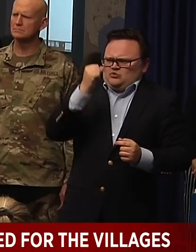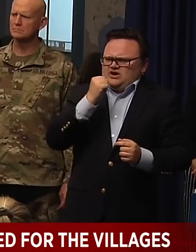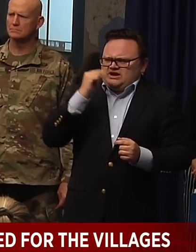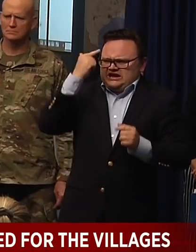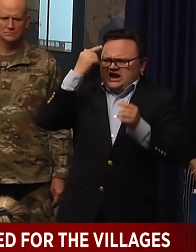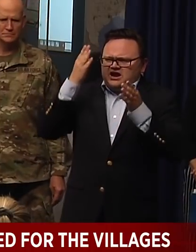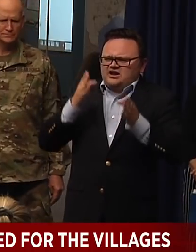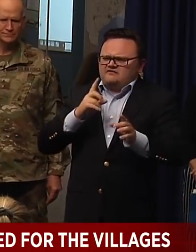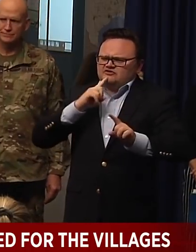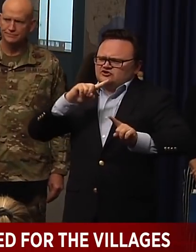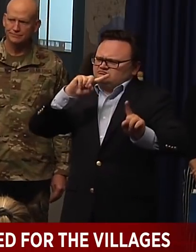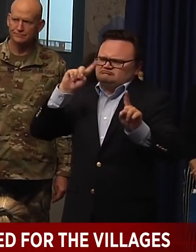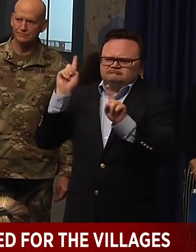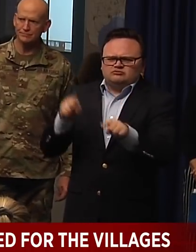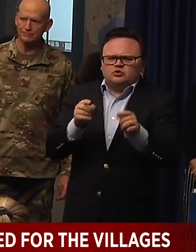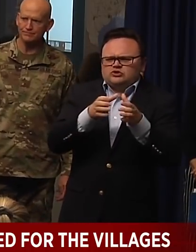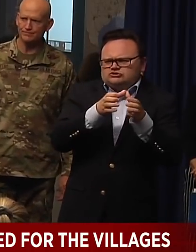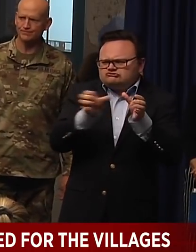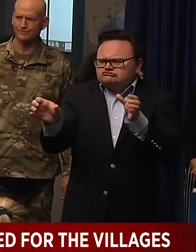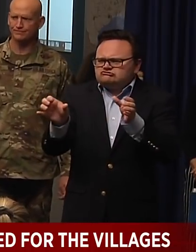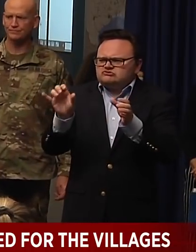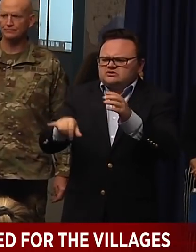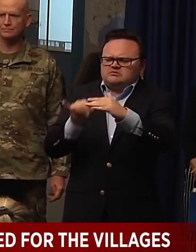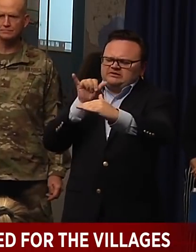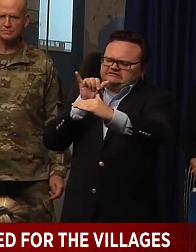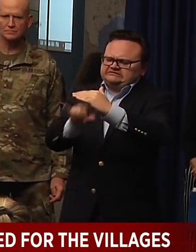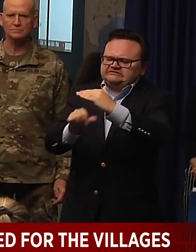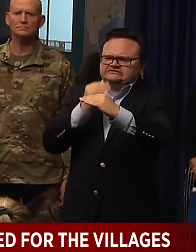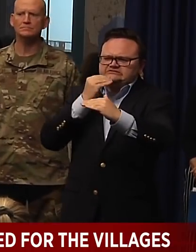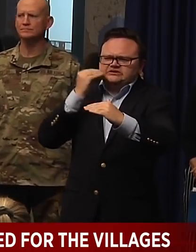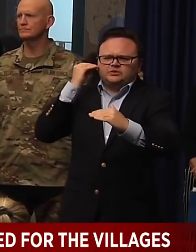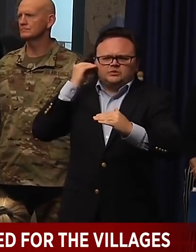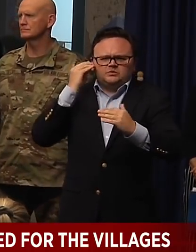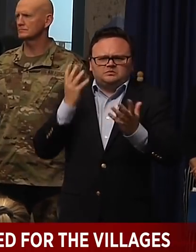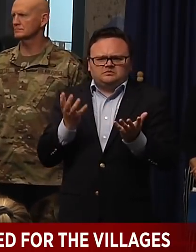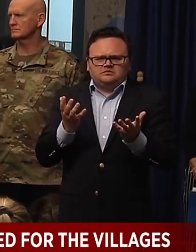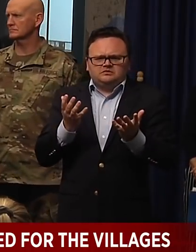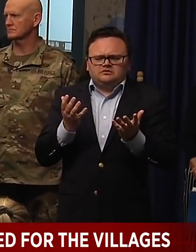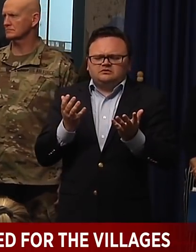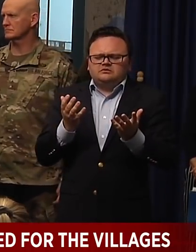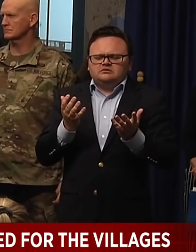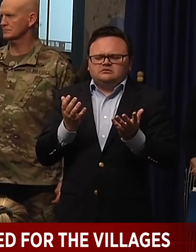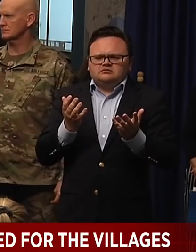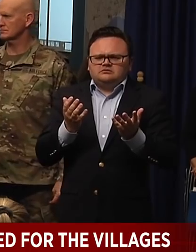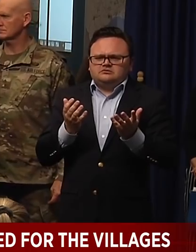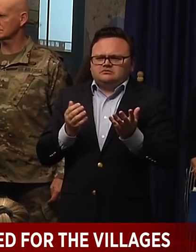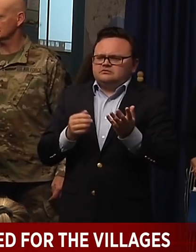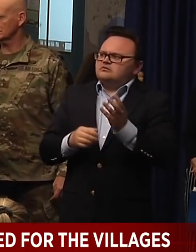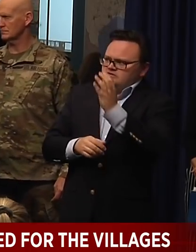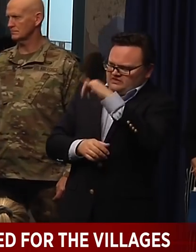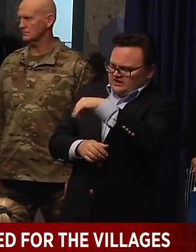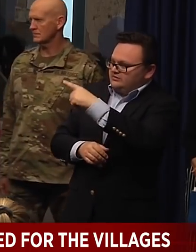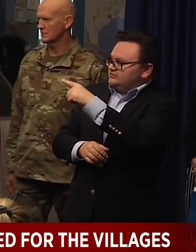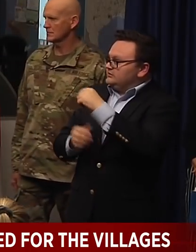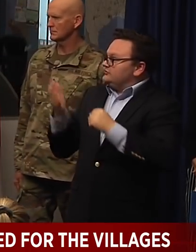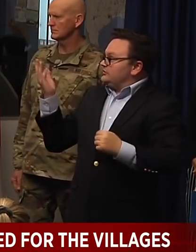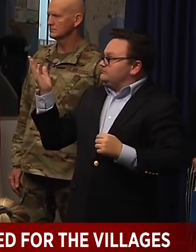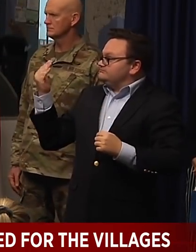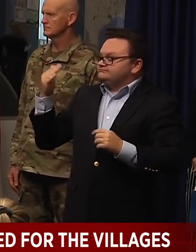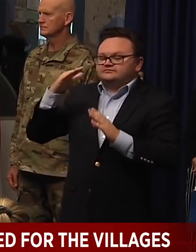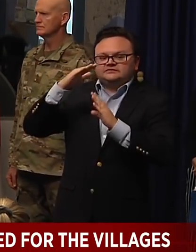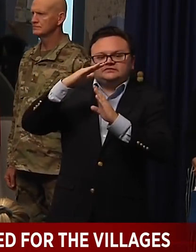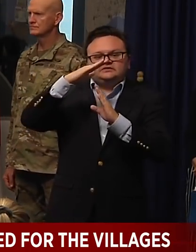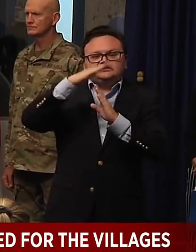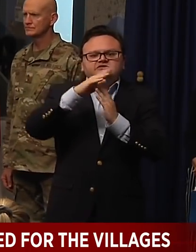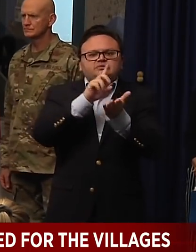Well, actually, that would be, oh, so the, so the people that are self-isolating. Well, that'd be a question for the surgeon general. You want to address that in mandatory quarantine?